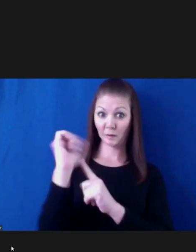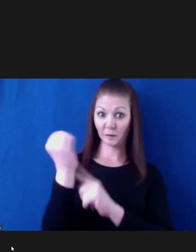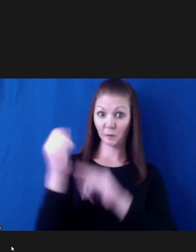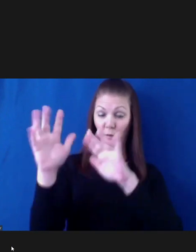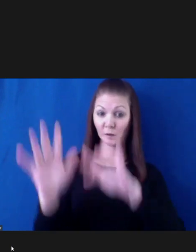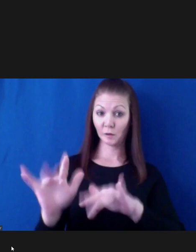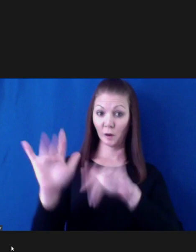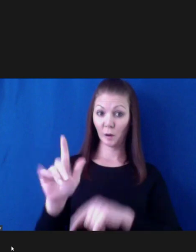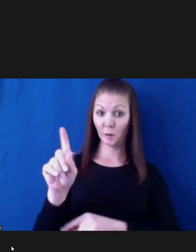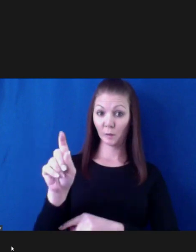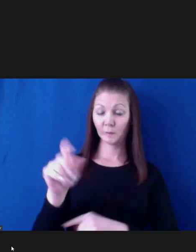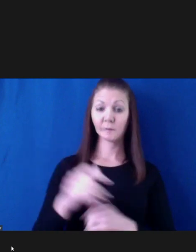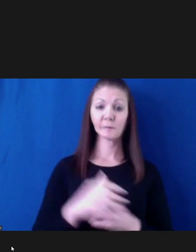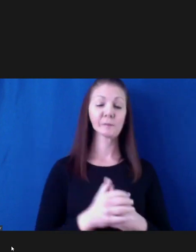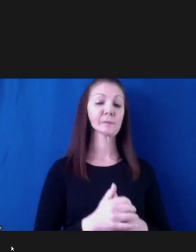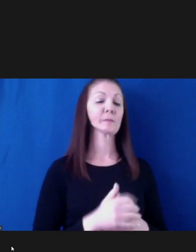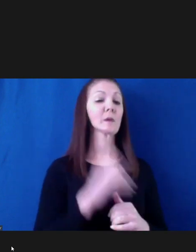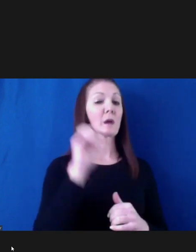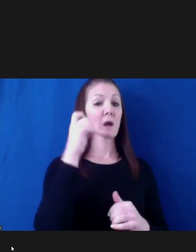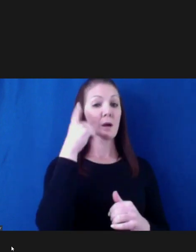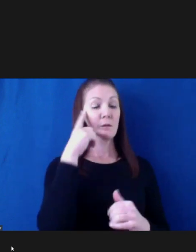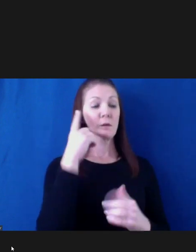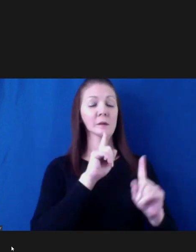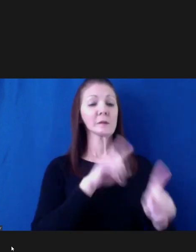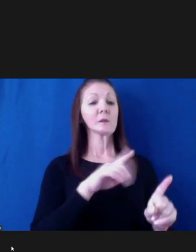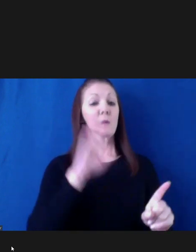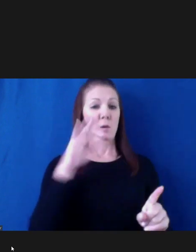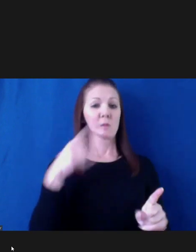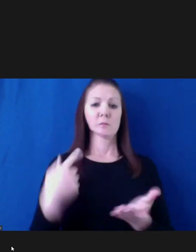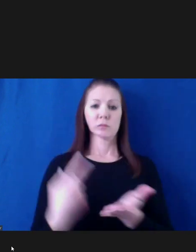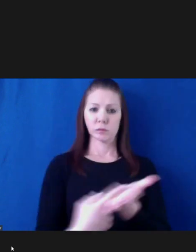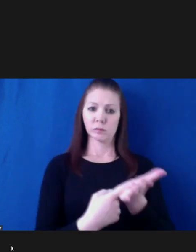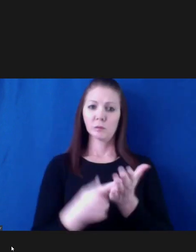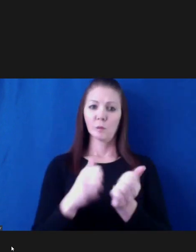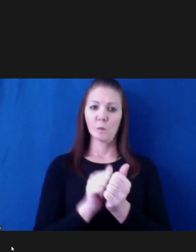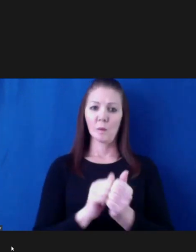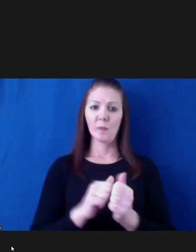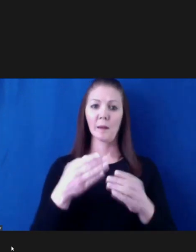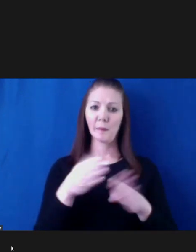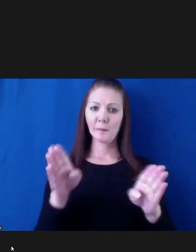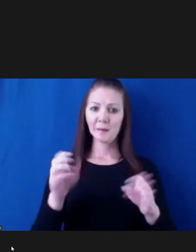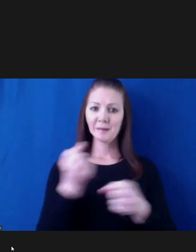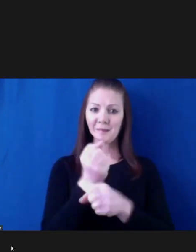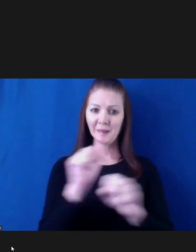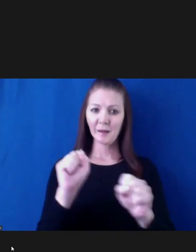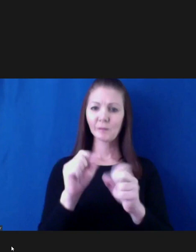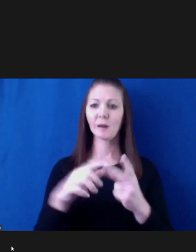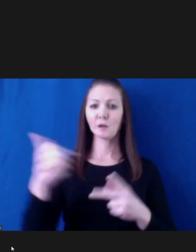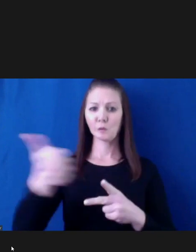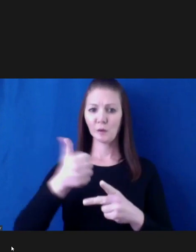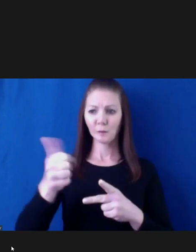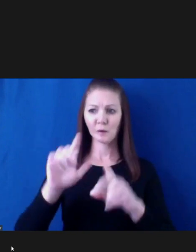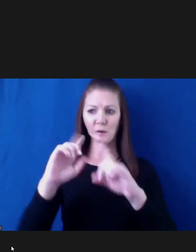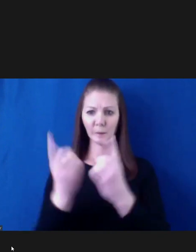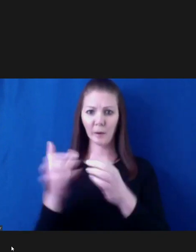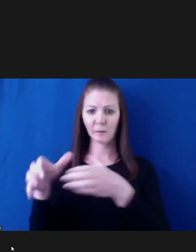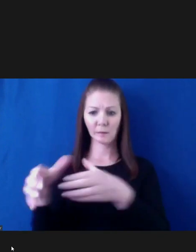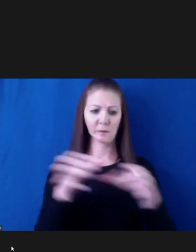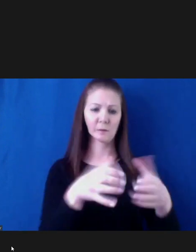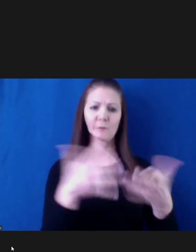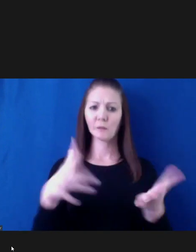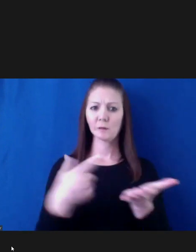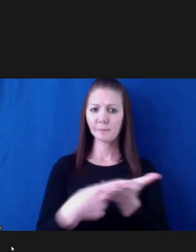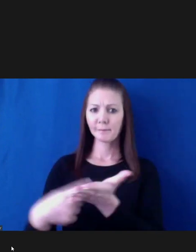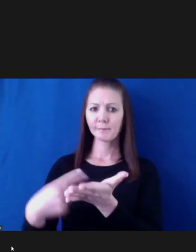Obviously, we talked a lot with transportation and public safety about this. And you've got to remember, Mike, we also talk with our neighbors